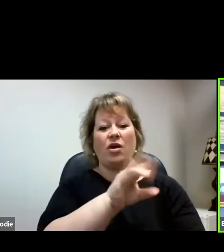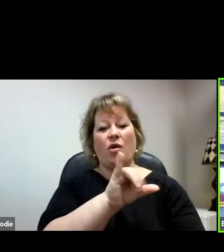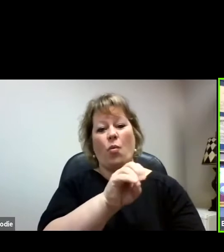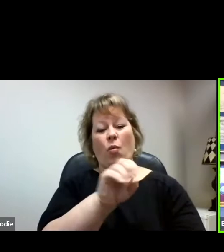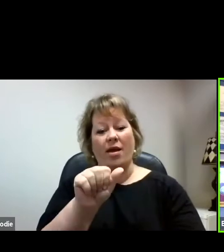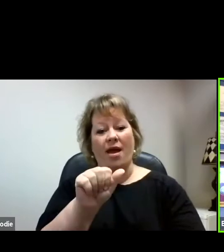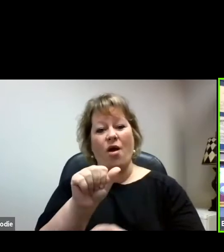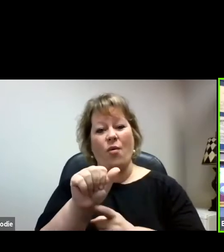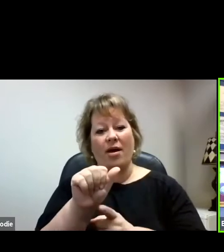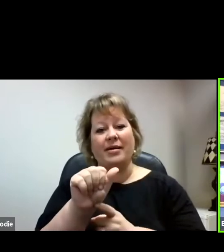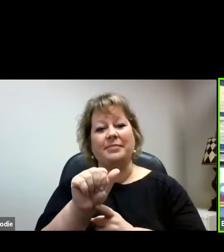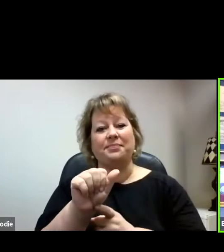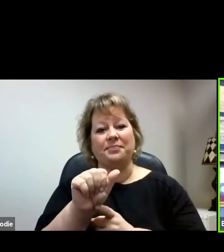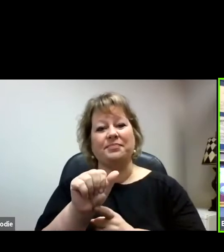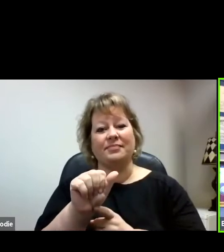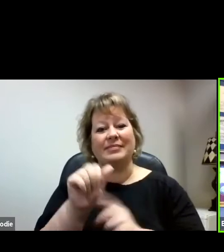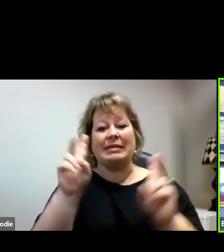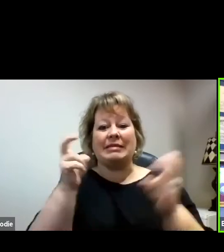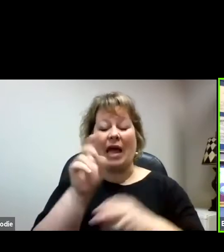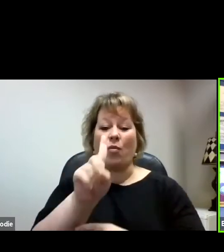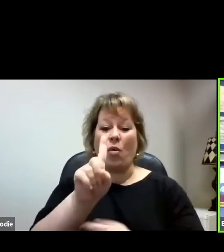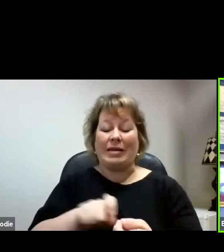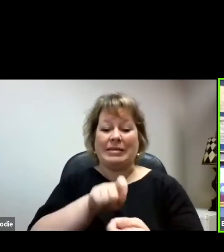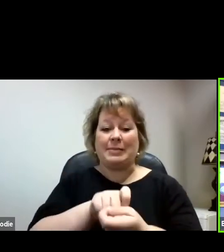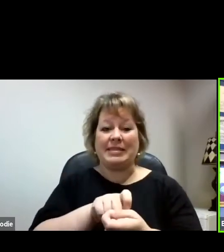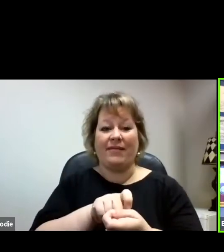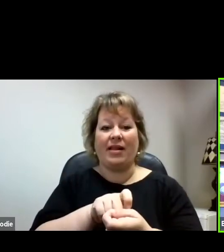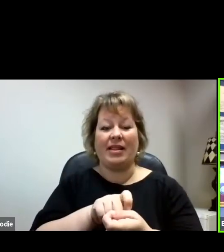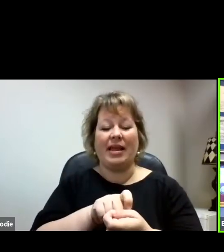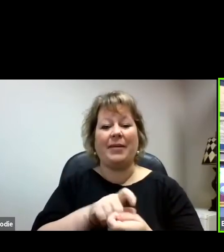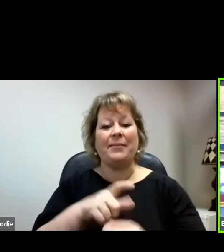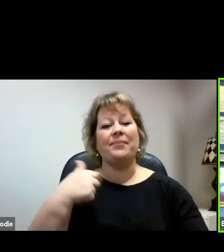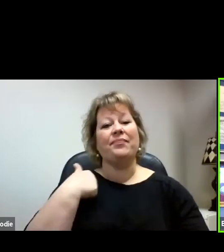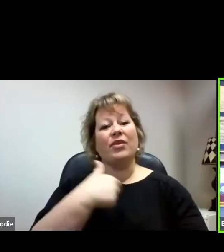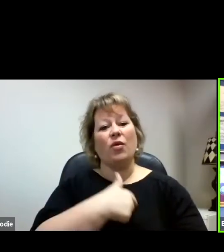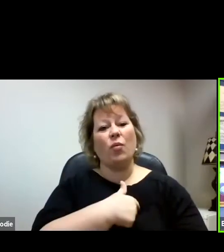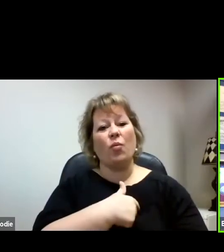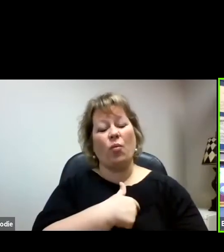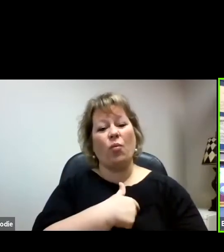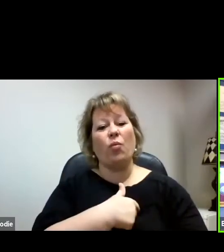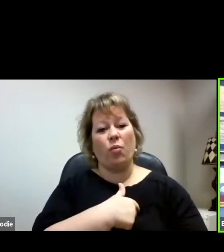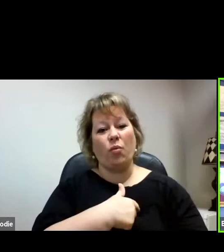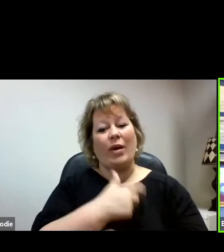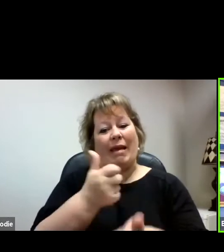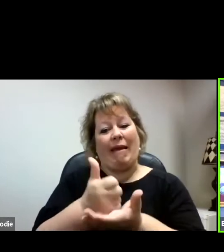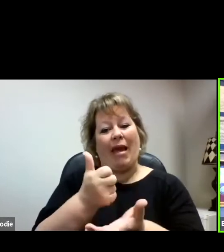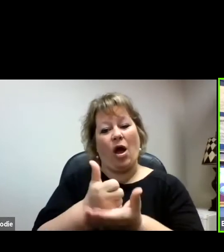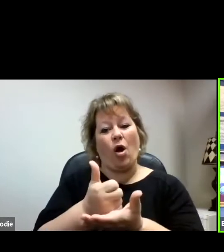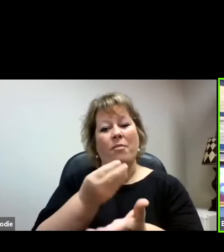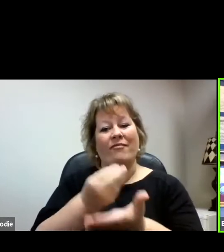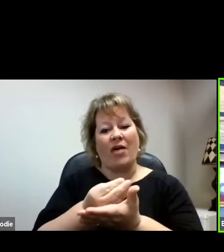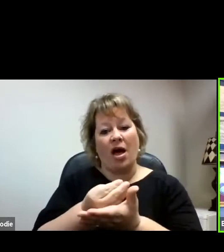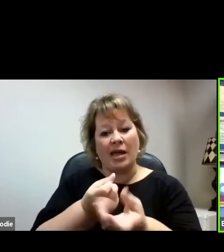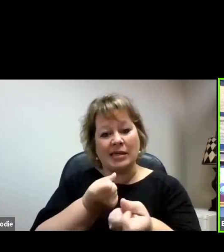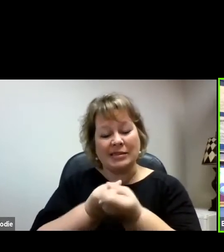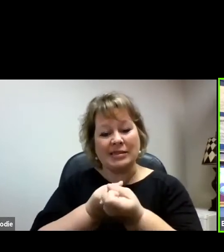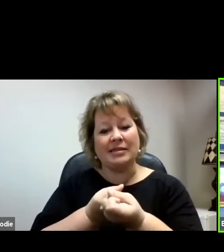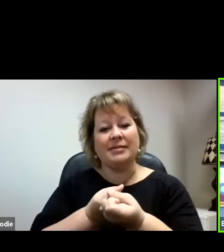Opportunity Act, Title I in particular, we help fund or are funding